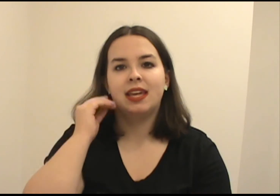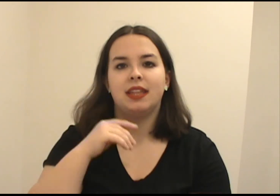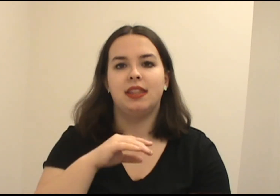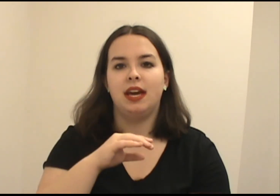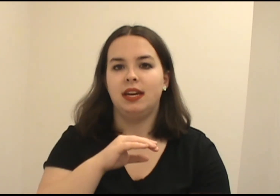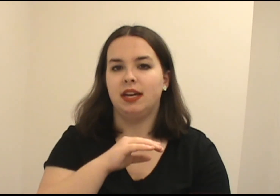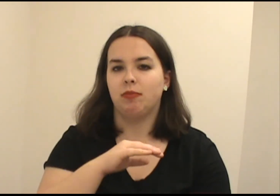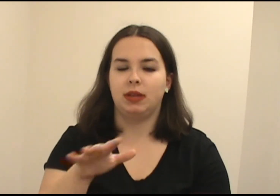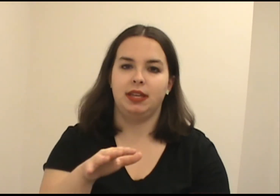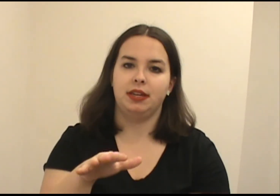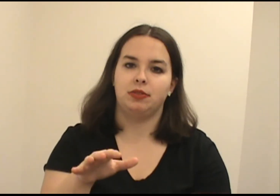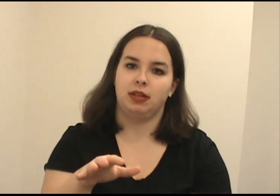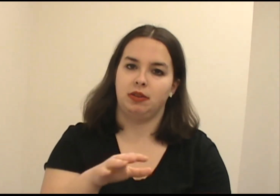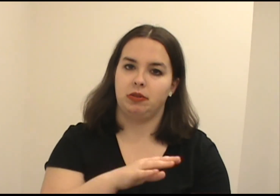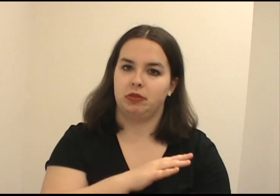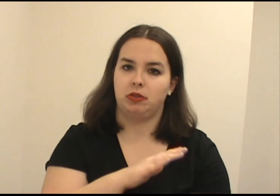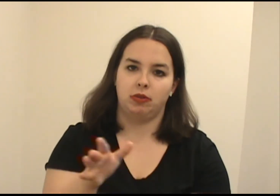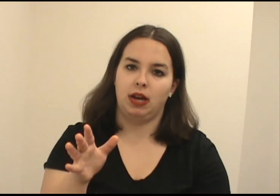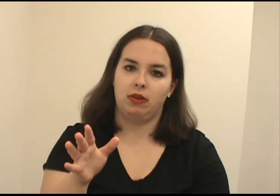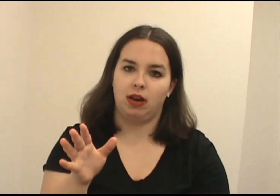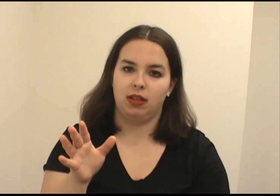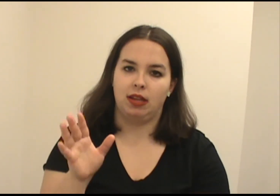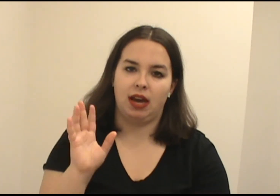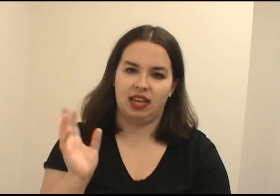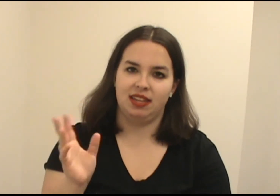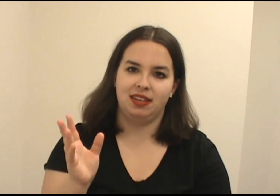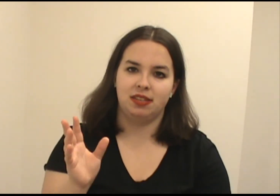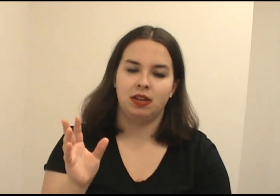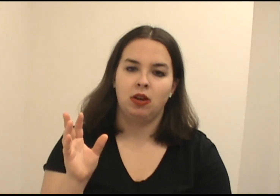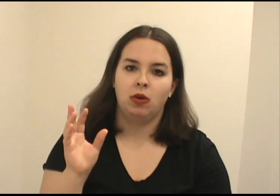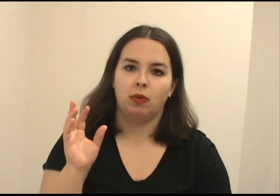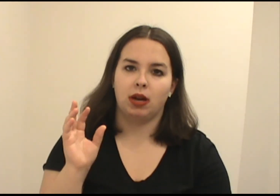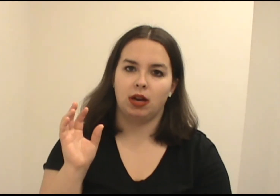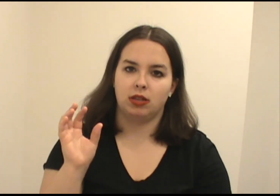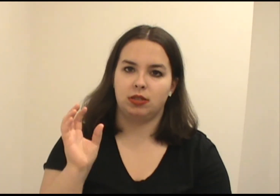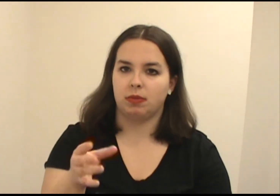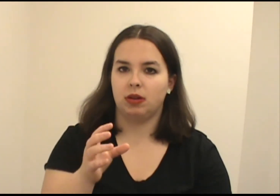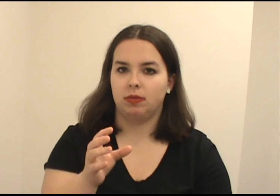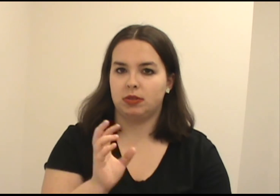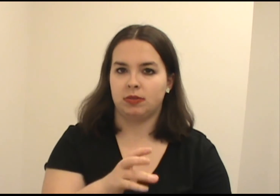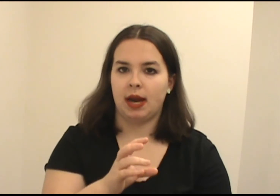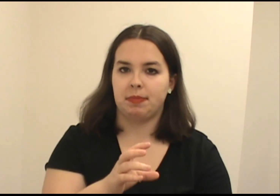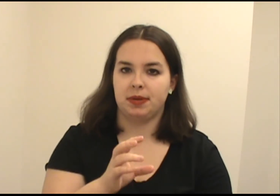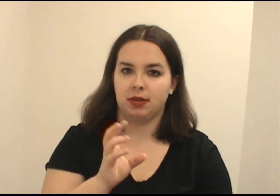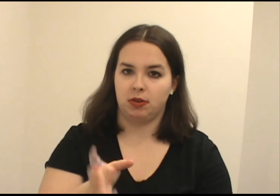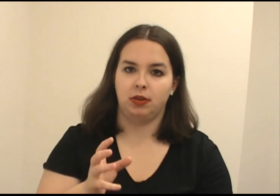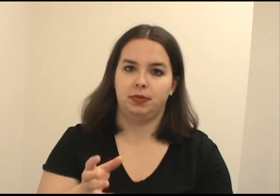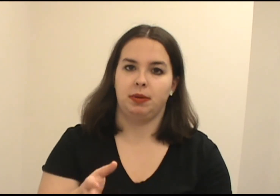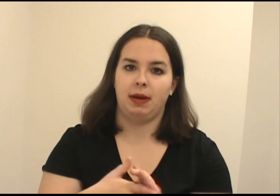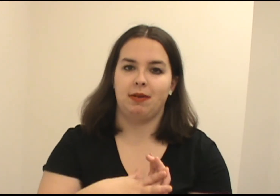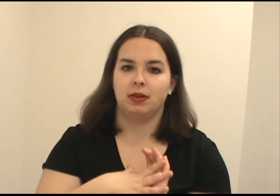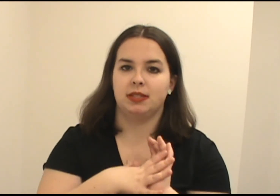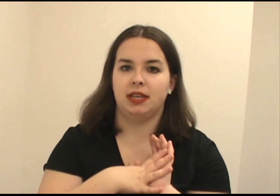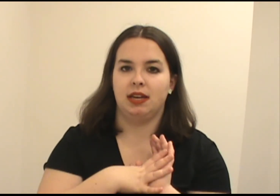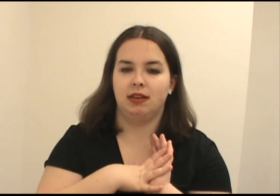Then I really enjoyed the whole showdown on the island where Supergirl was trapped and couldn't use her powers and